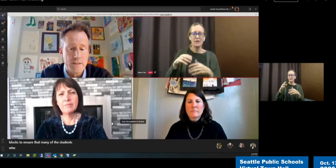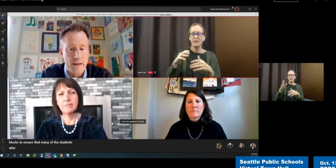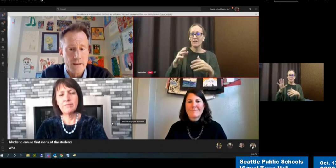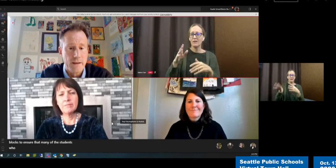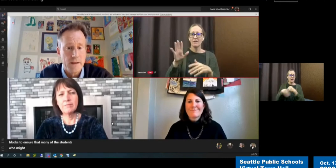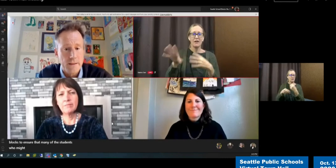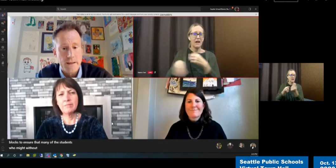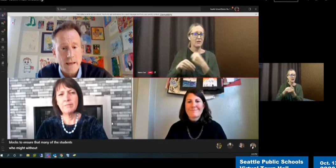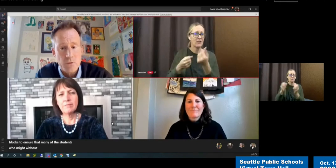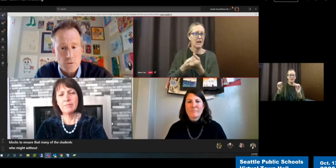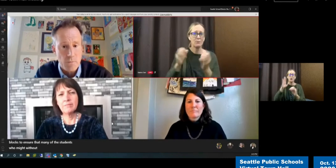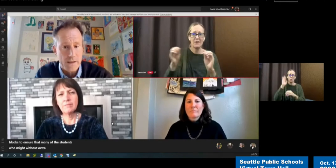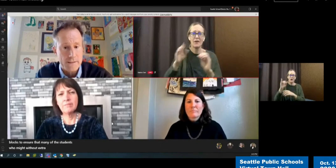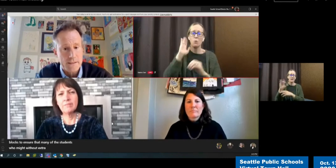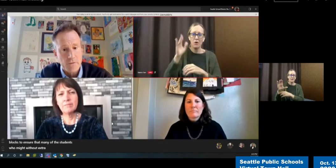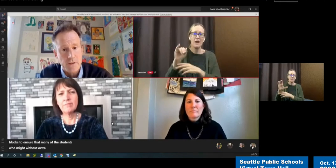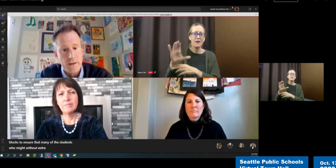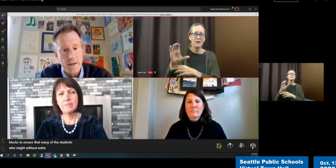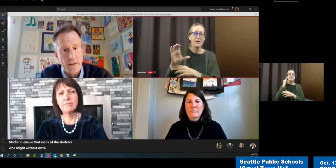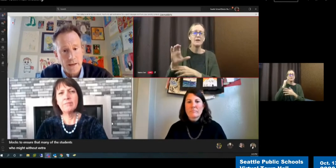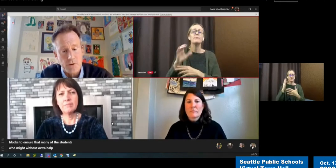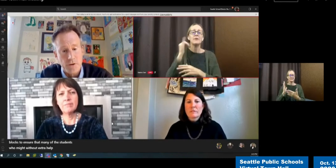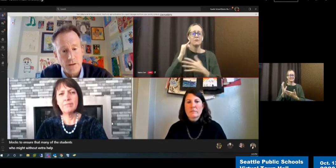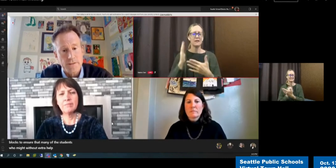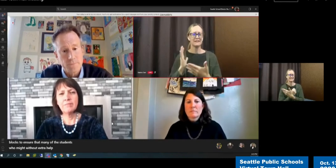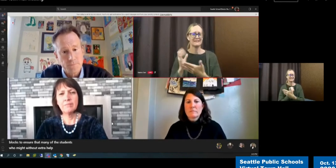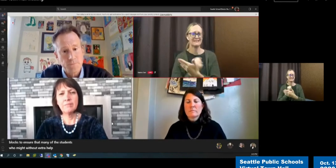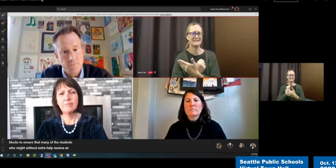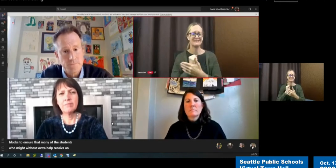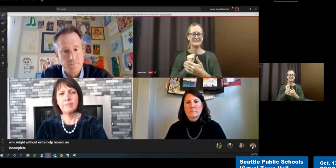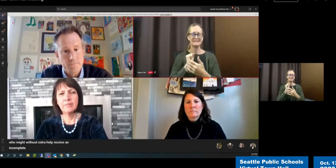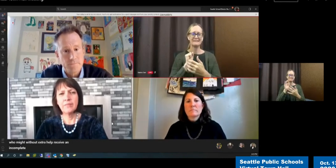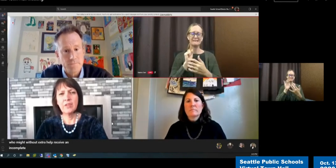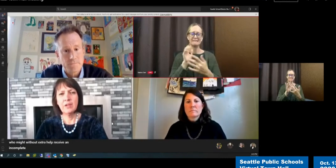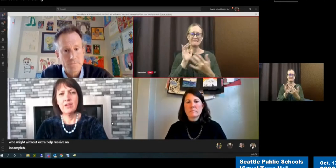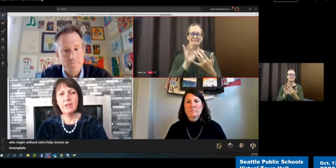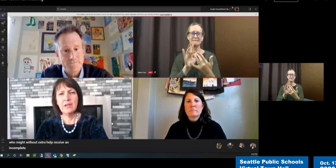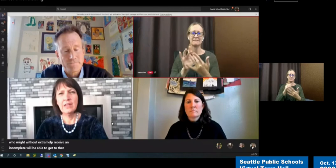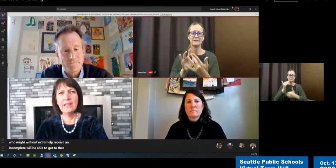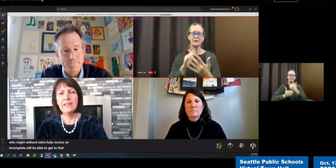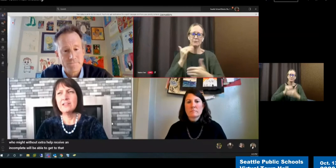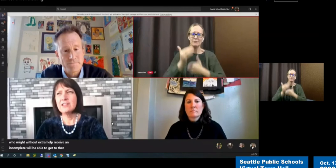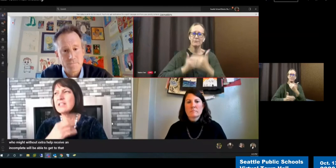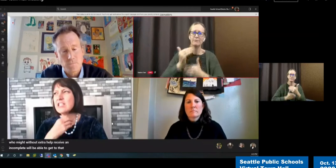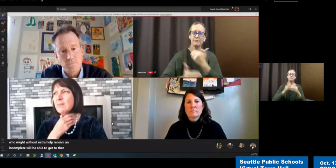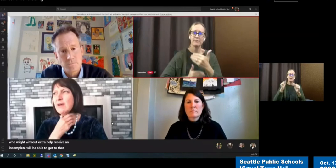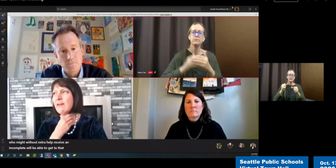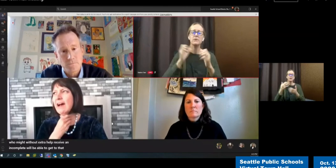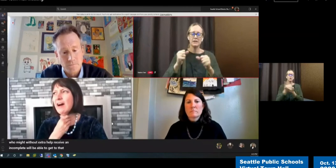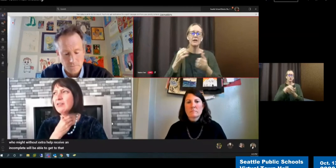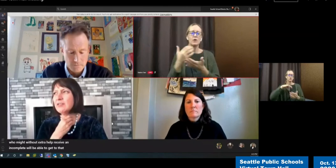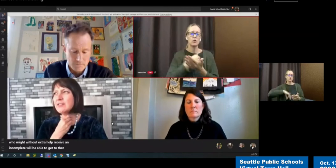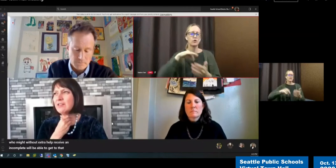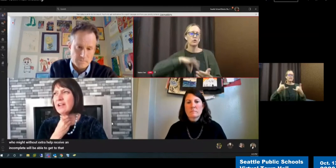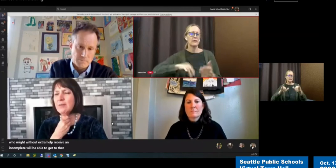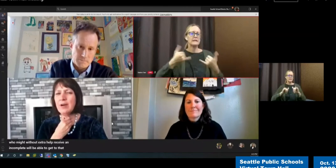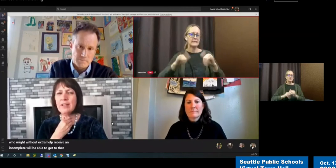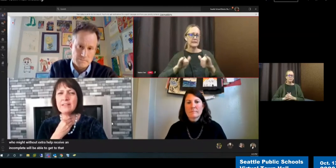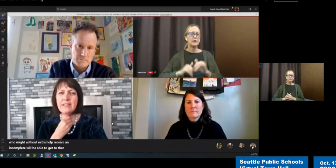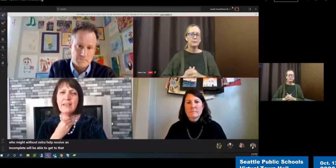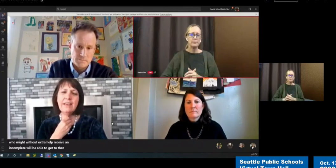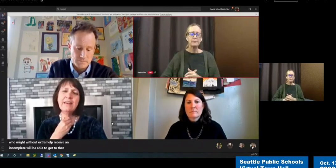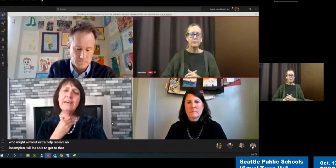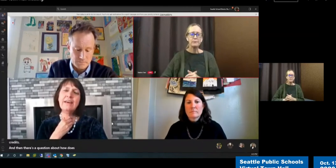get to that, that A through C minus level and earn their credits. And then there's a question about how does the grading